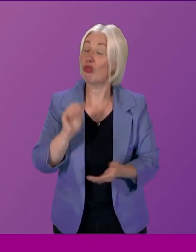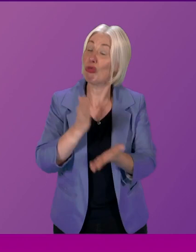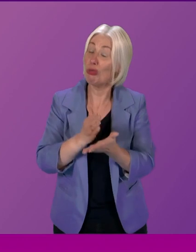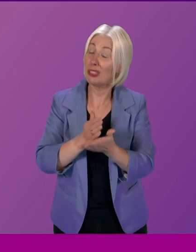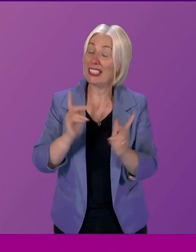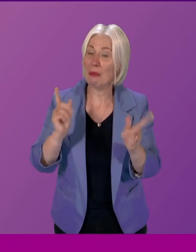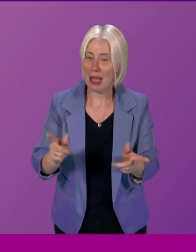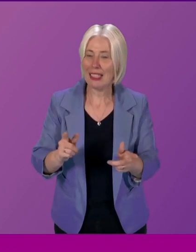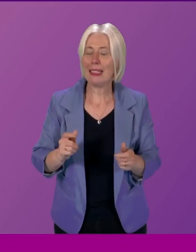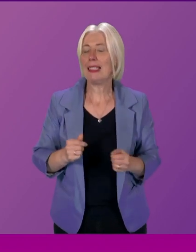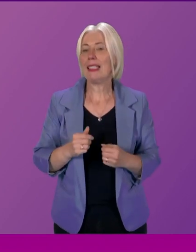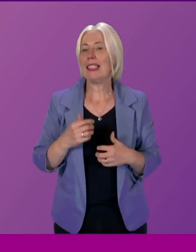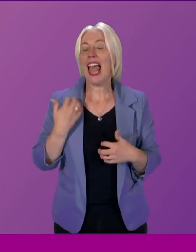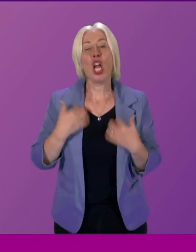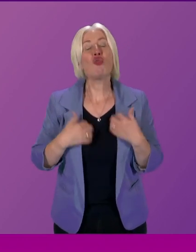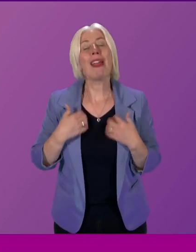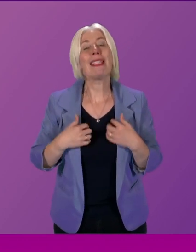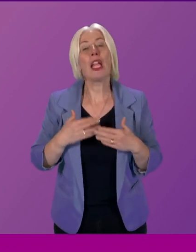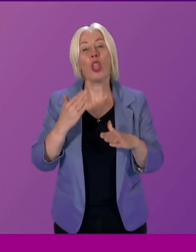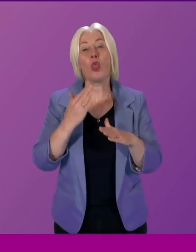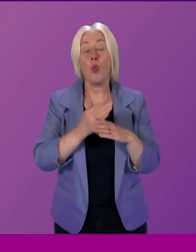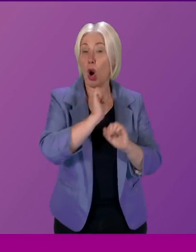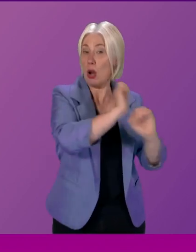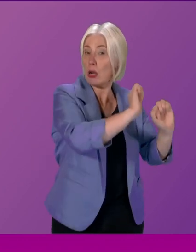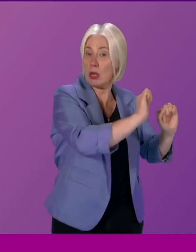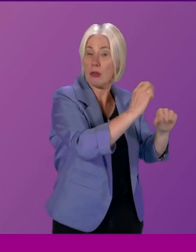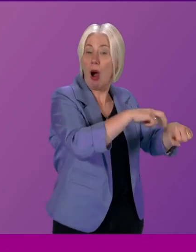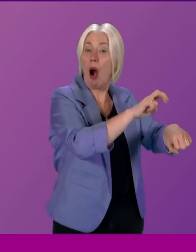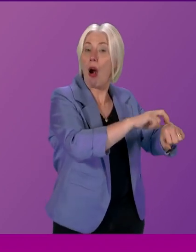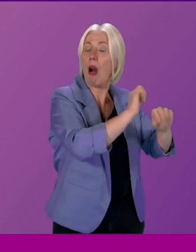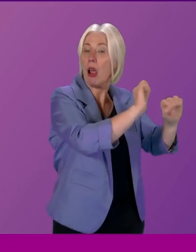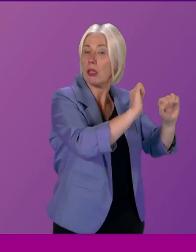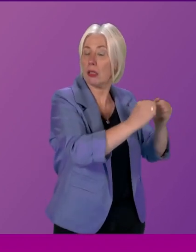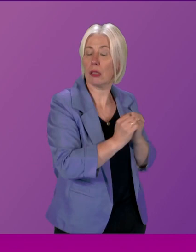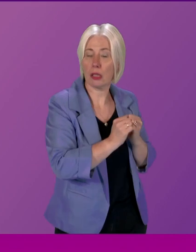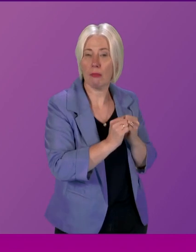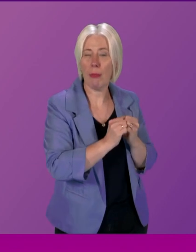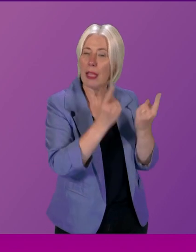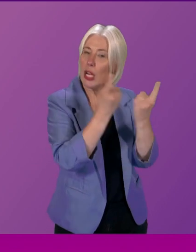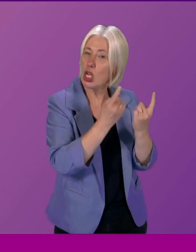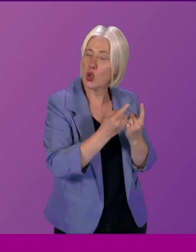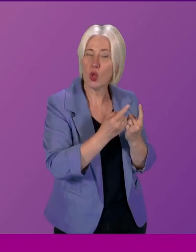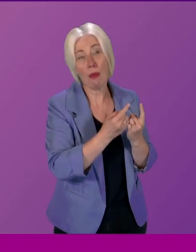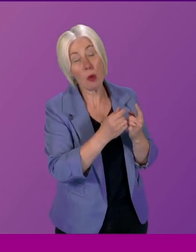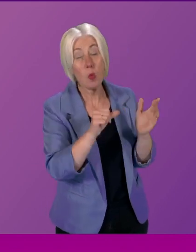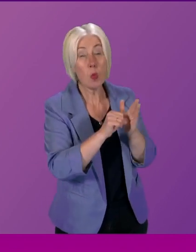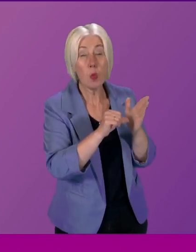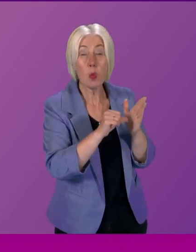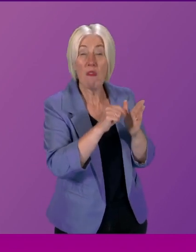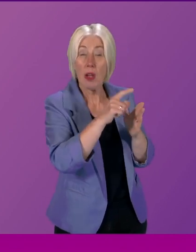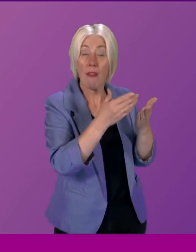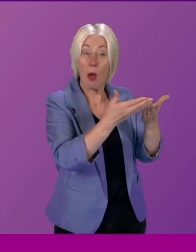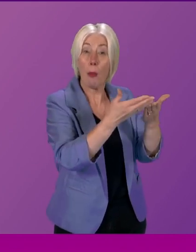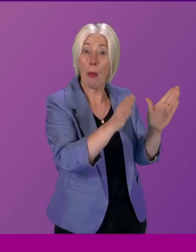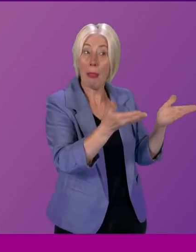you know I think it's particularly interesting the work that's been done in Ireland particularly on issues that I think often have been difficult in the public discourse